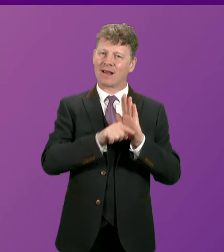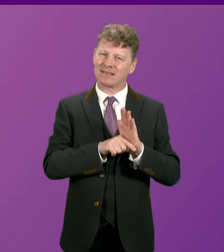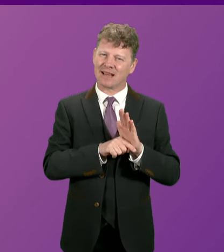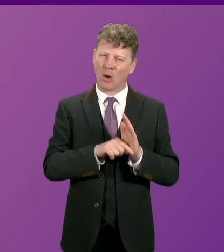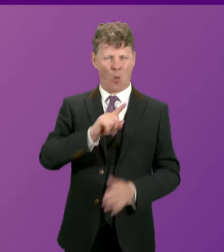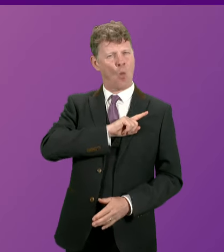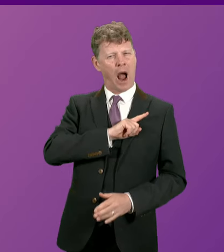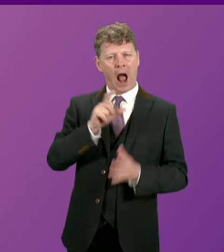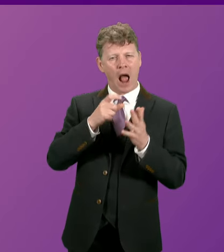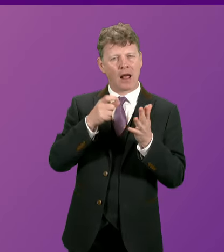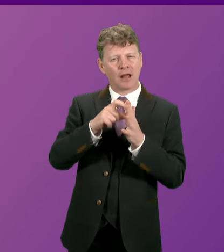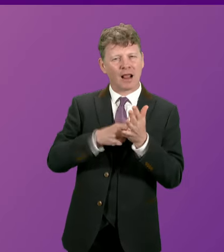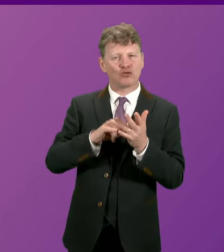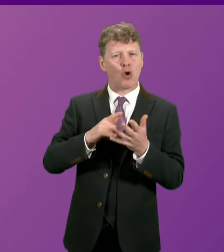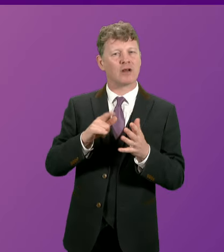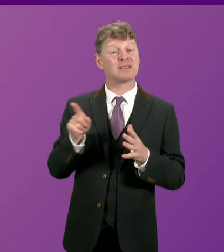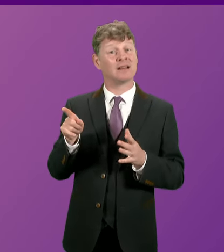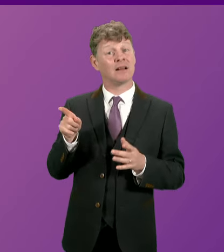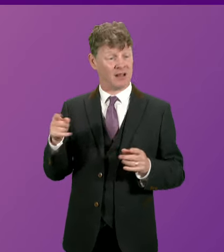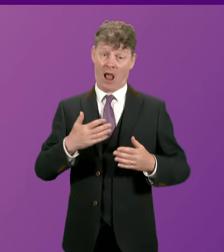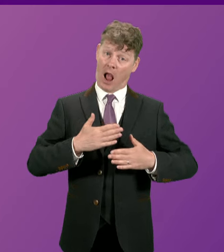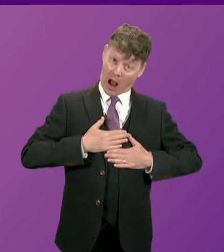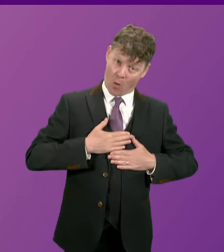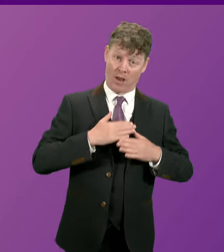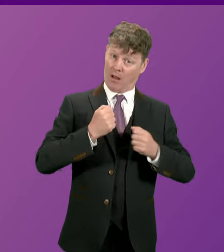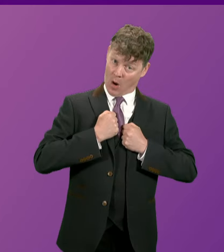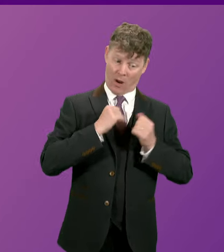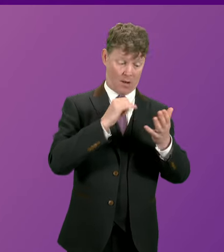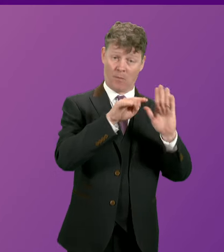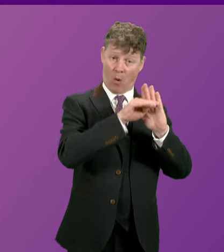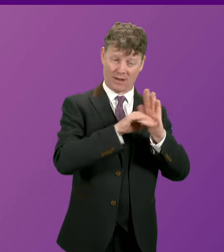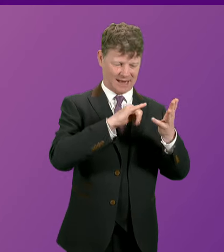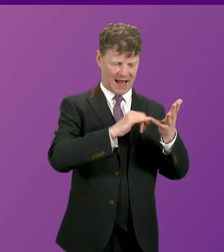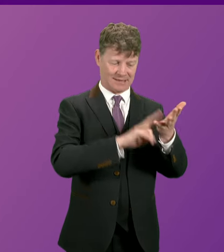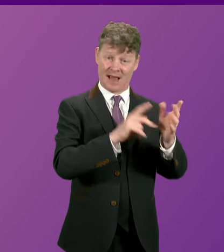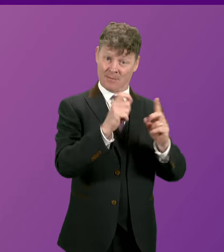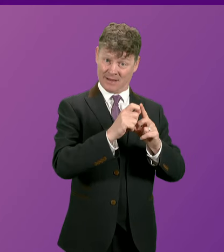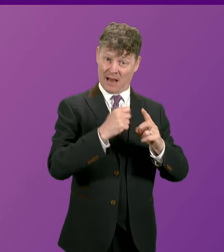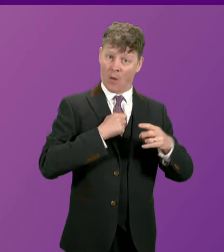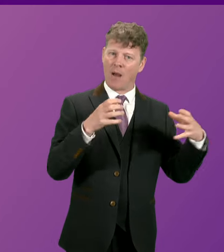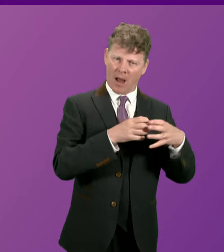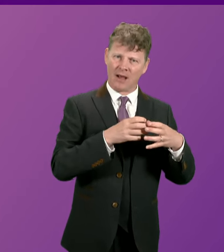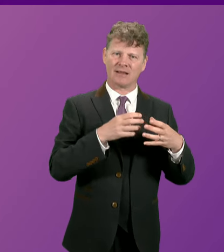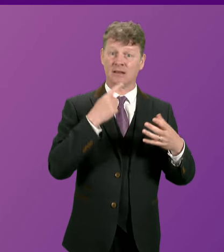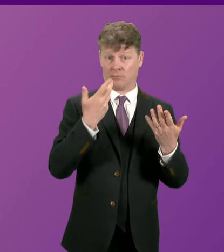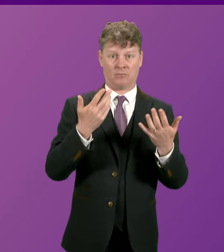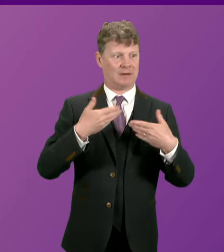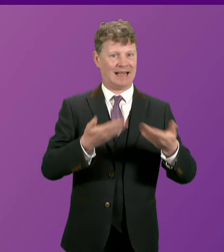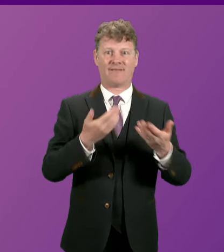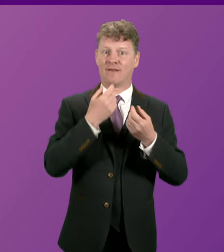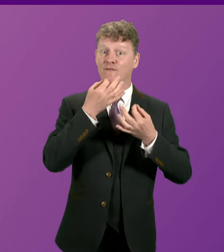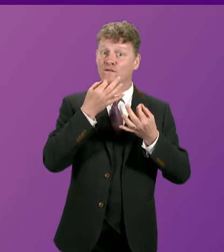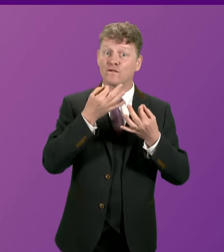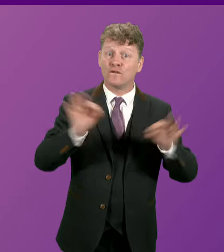officer? Because when it comes to our policies, the SNP of course is the party of free university education